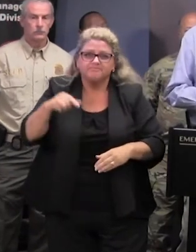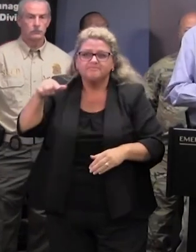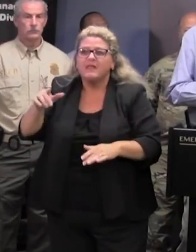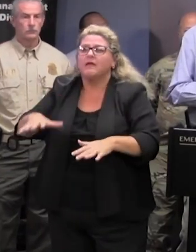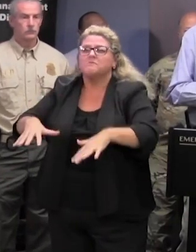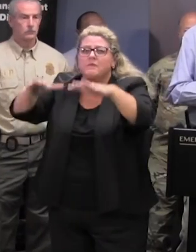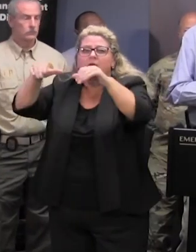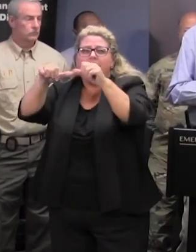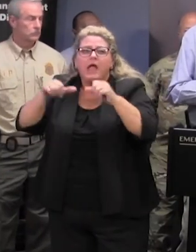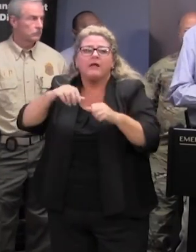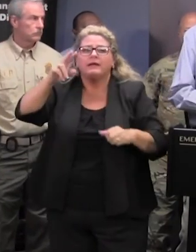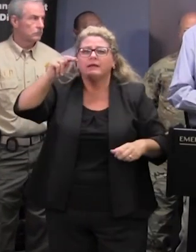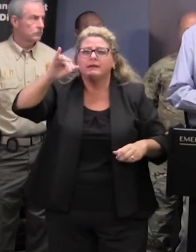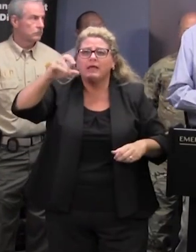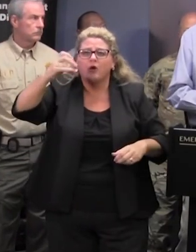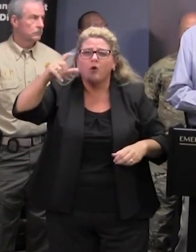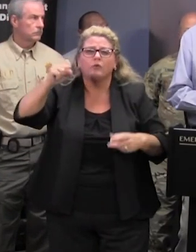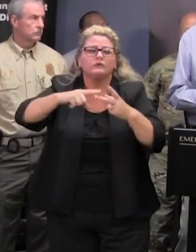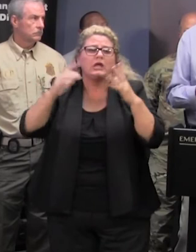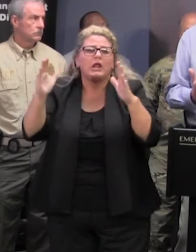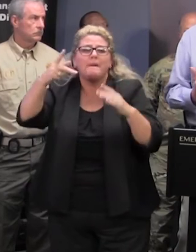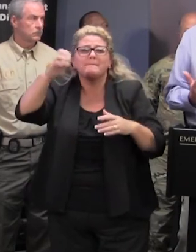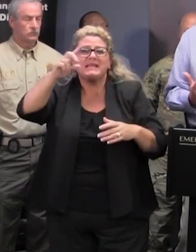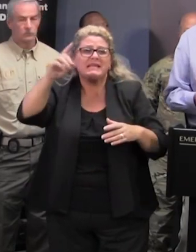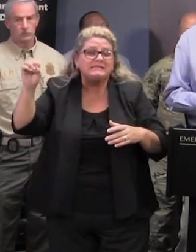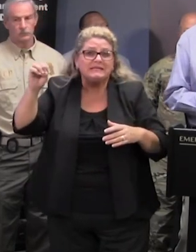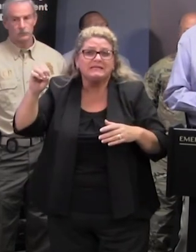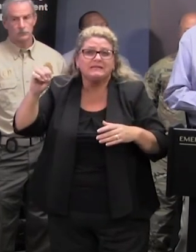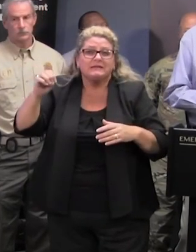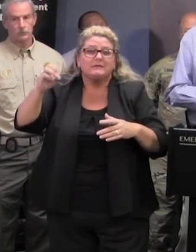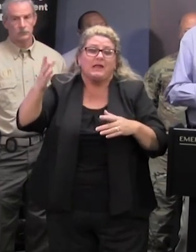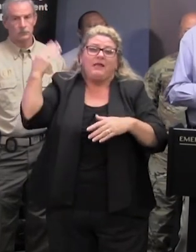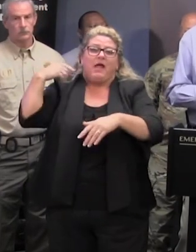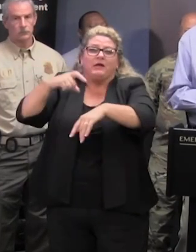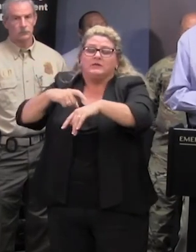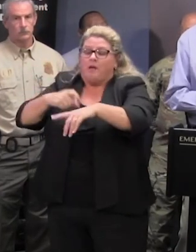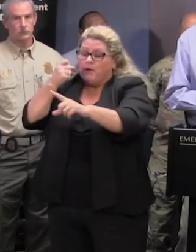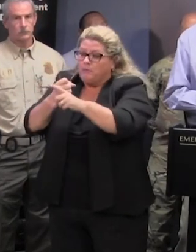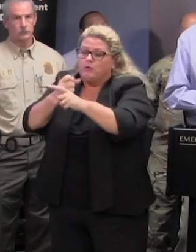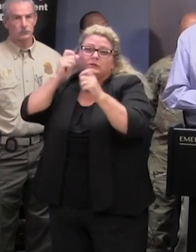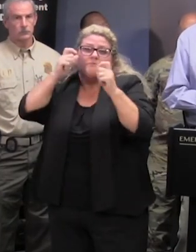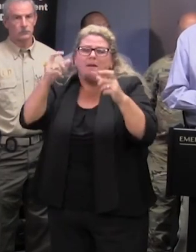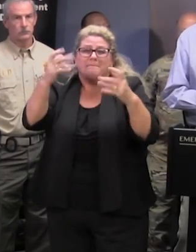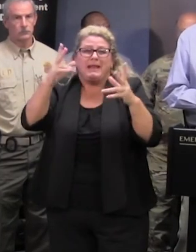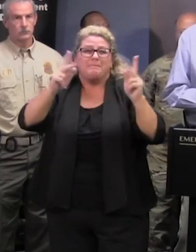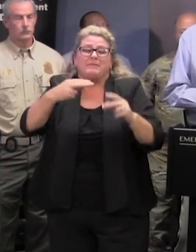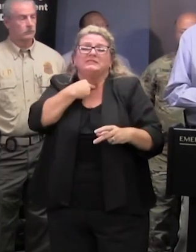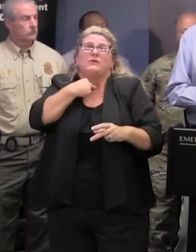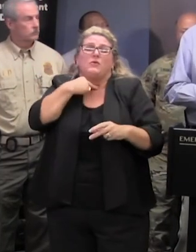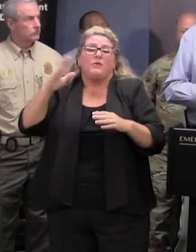nickels and and that little pd area that were caught by surprise last time and so many people were trapped in their homes